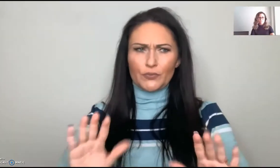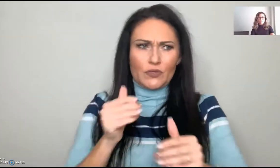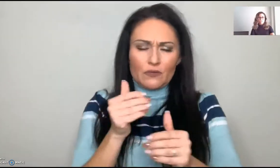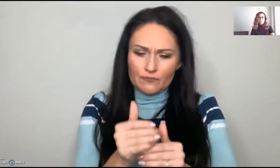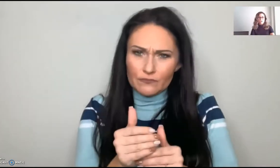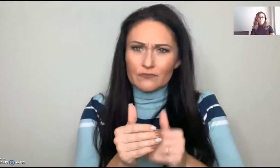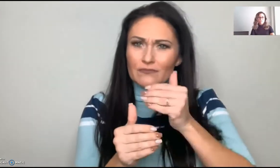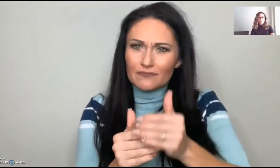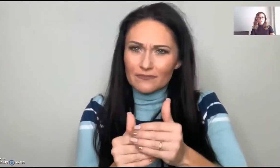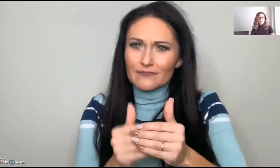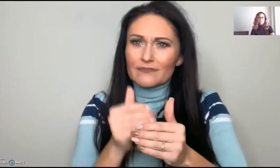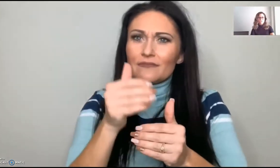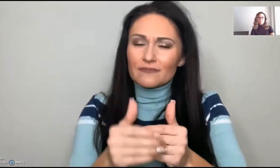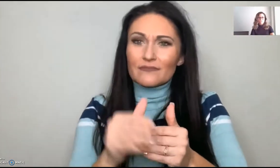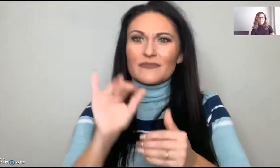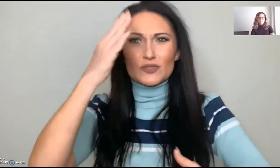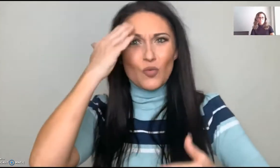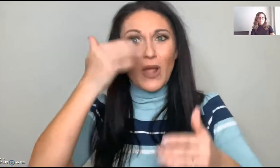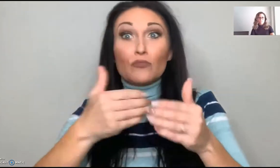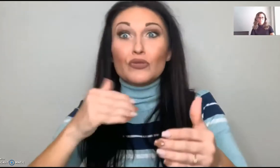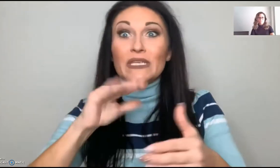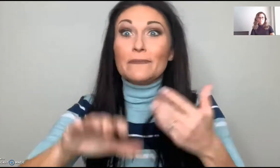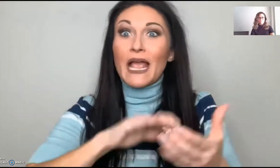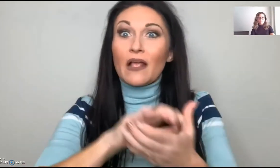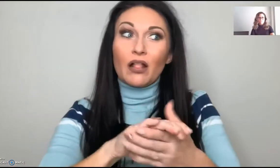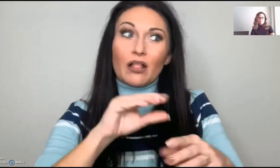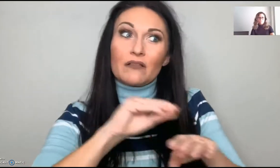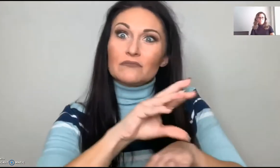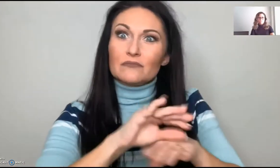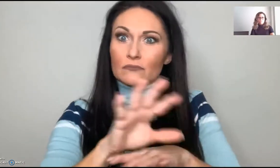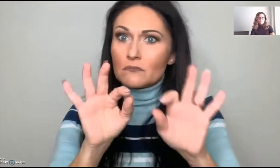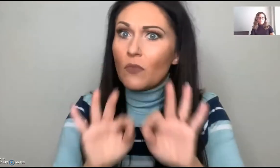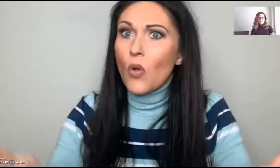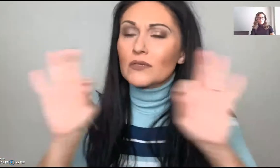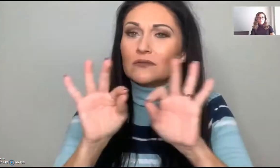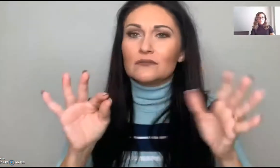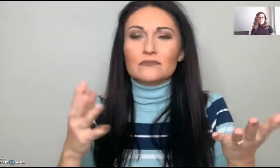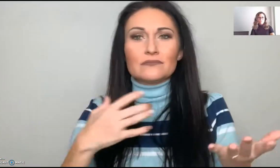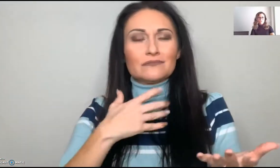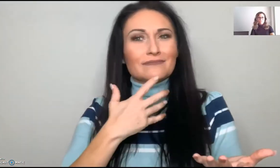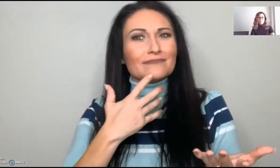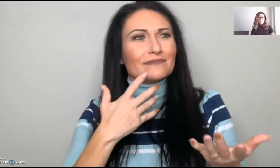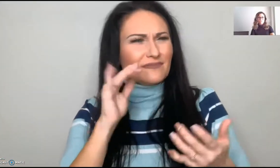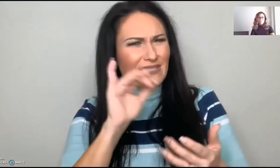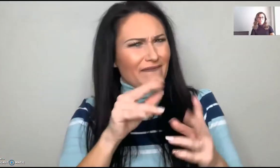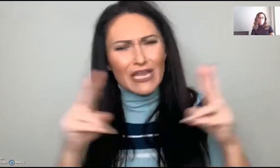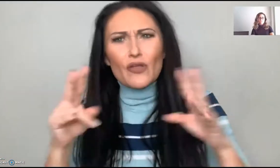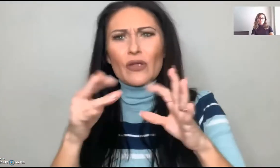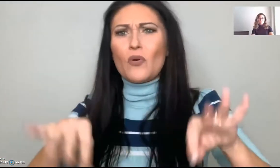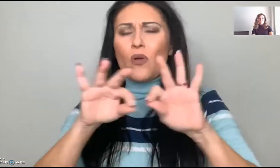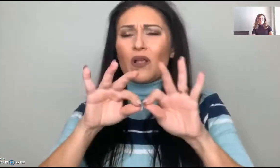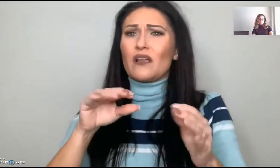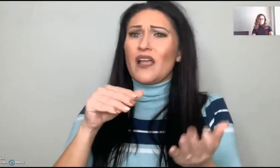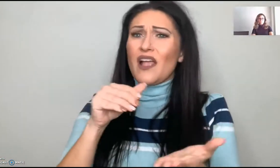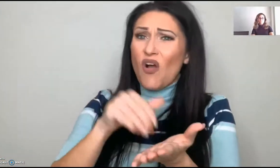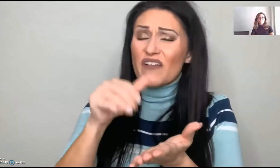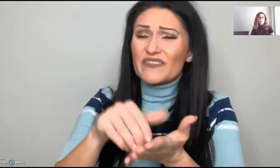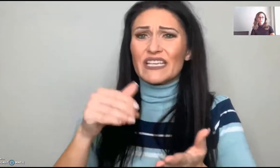You have to question yourself and take baby steps. Because if you go to a precarriage mounselot, it'll be very